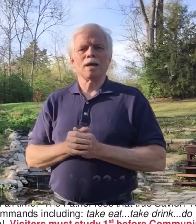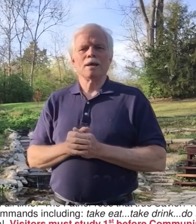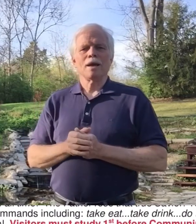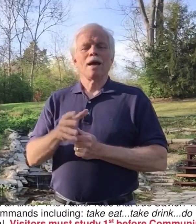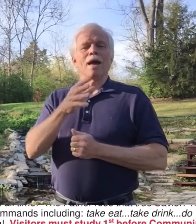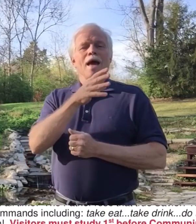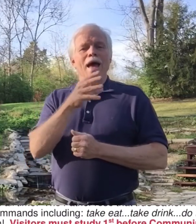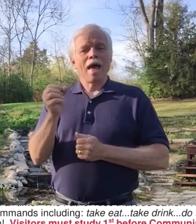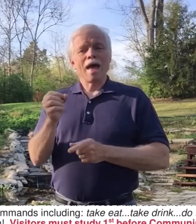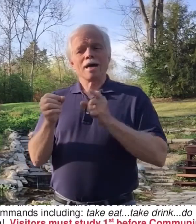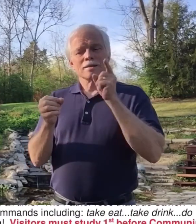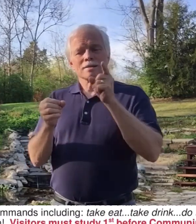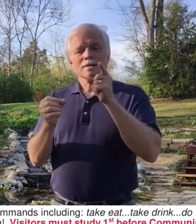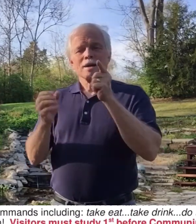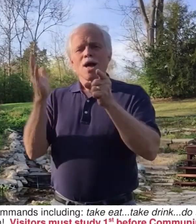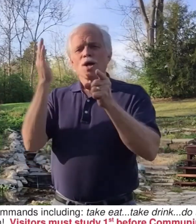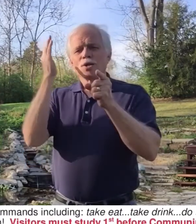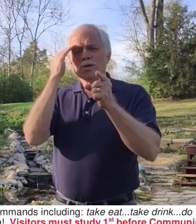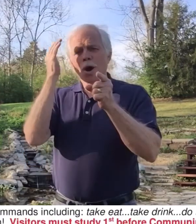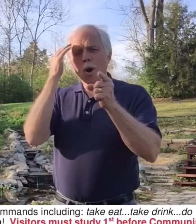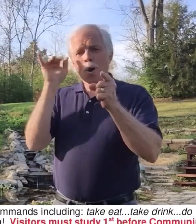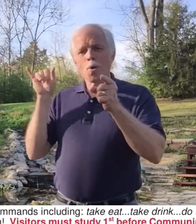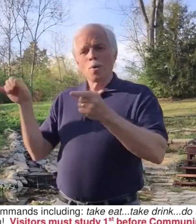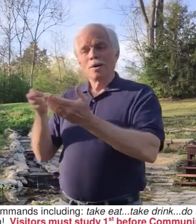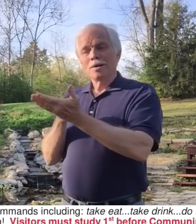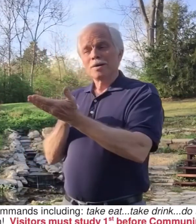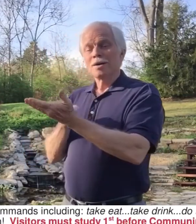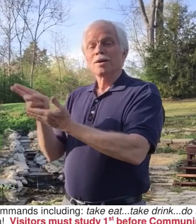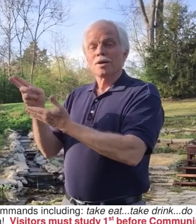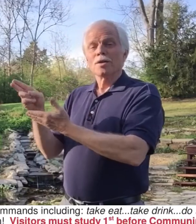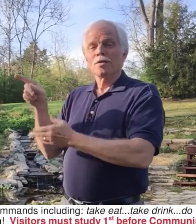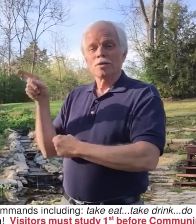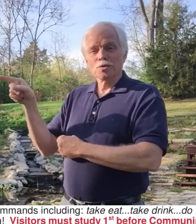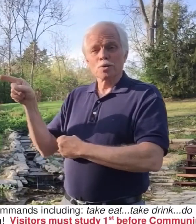and know the truth